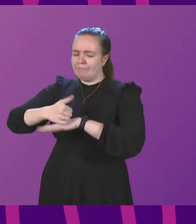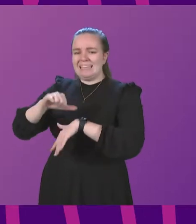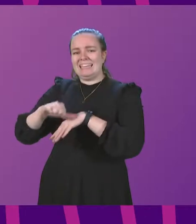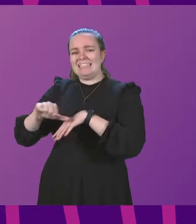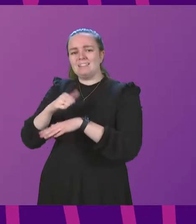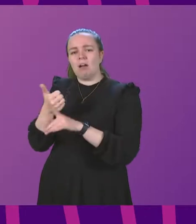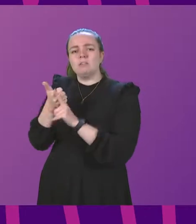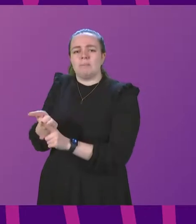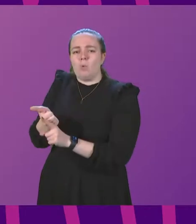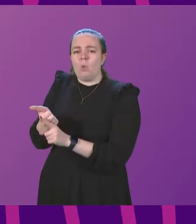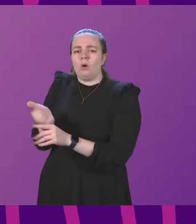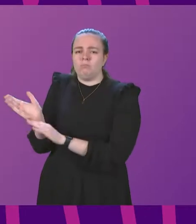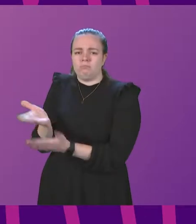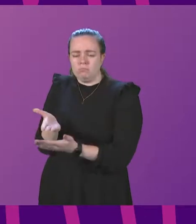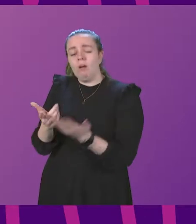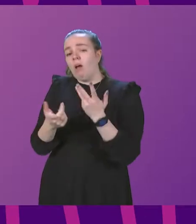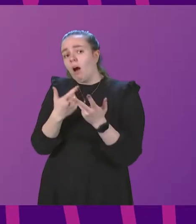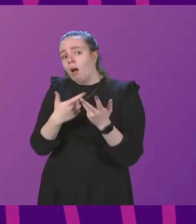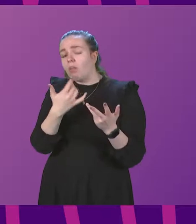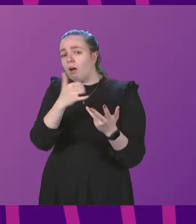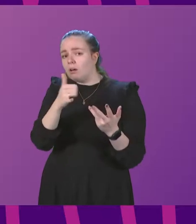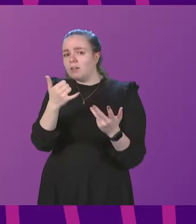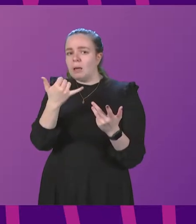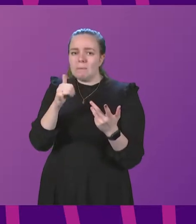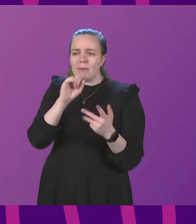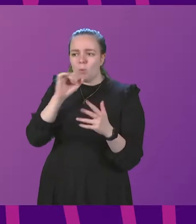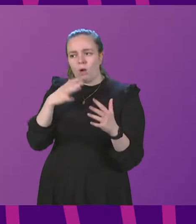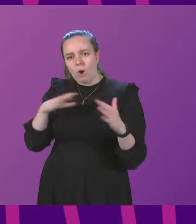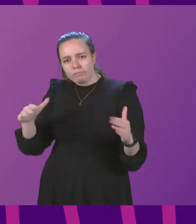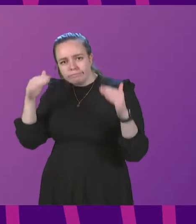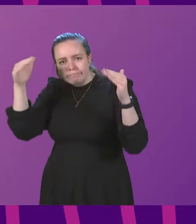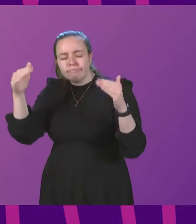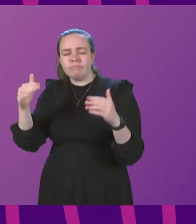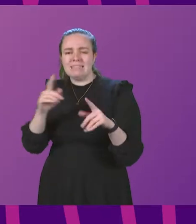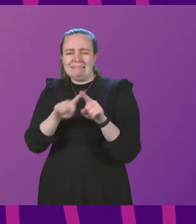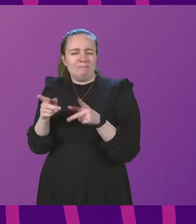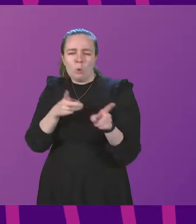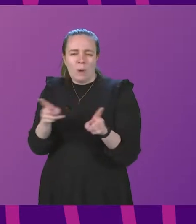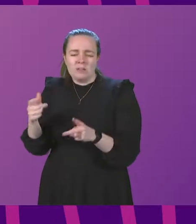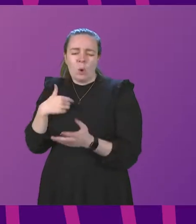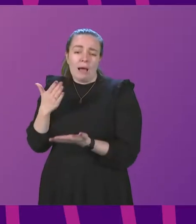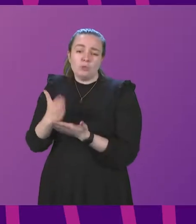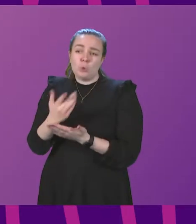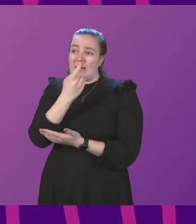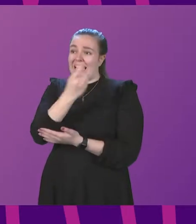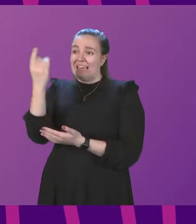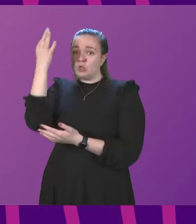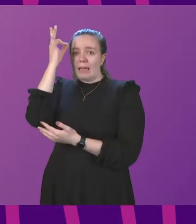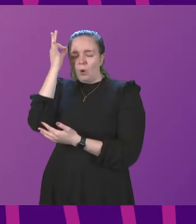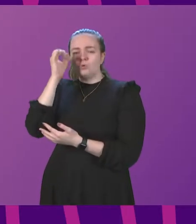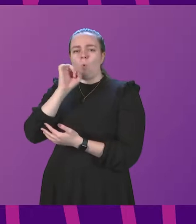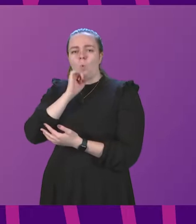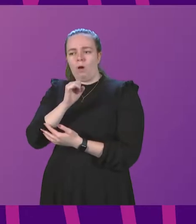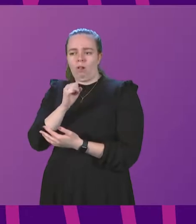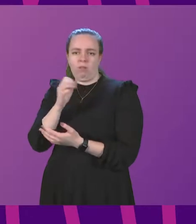provision. Others, perhaps, will look to enhance that in different ways. I am sure each Council will be able